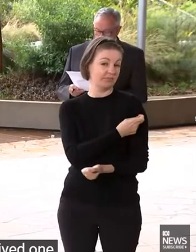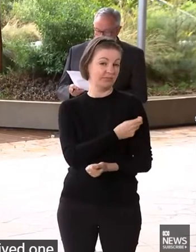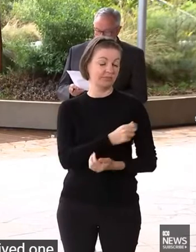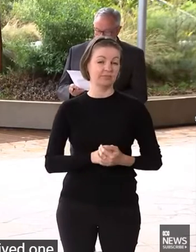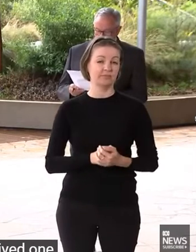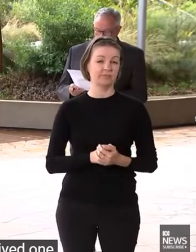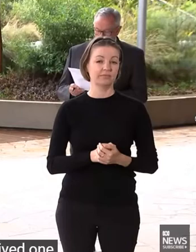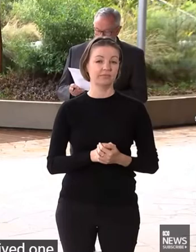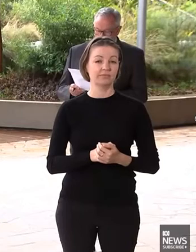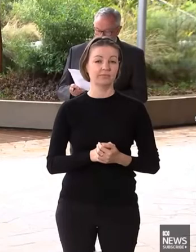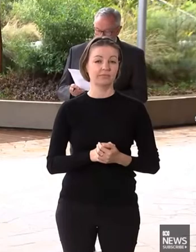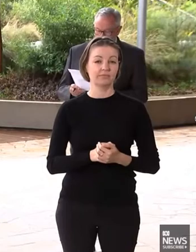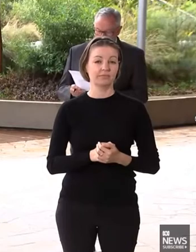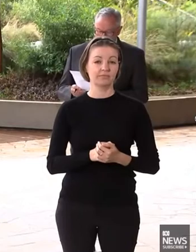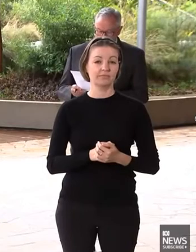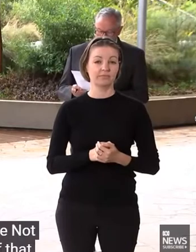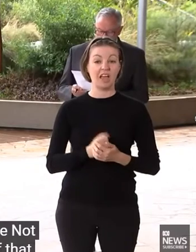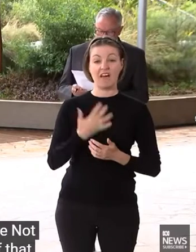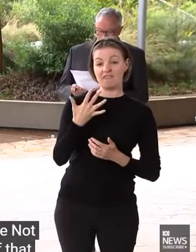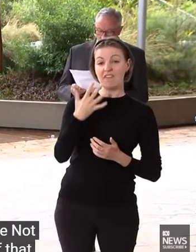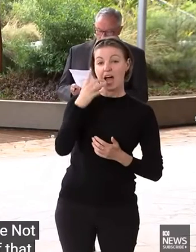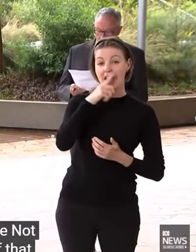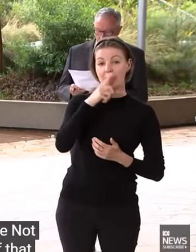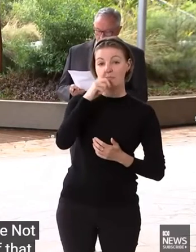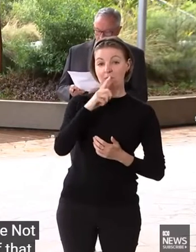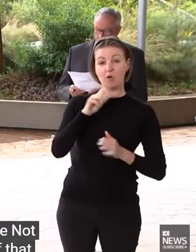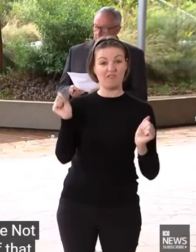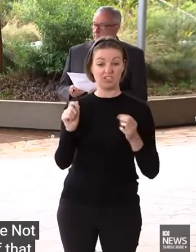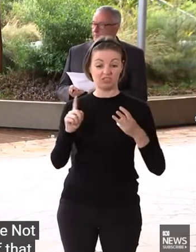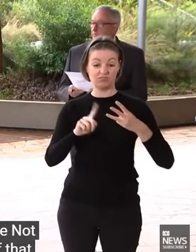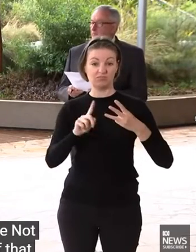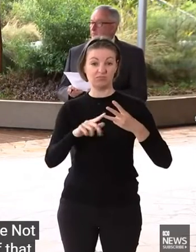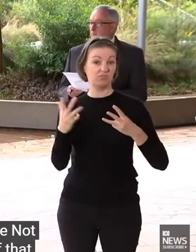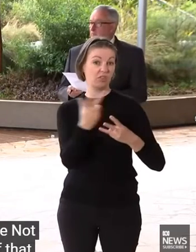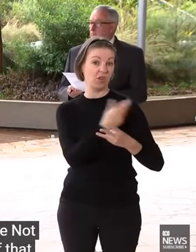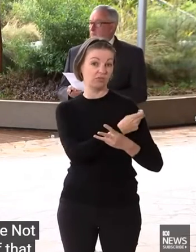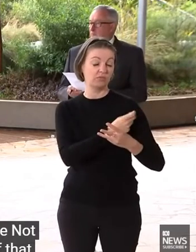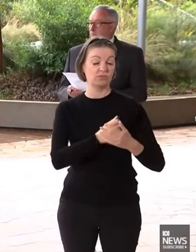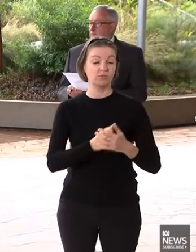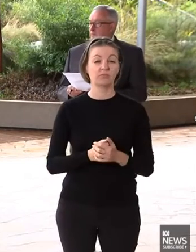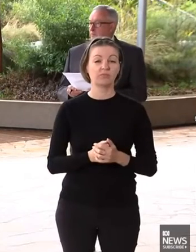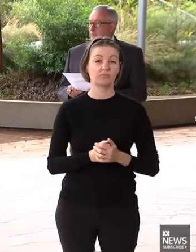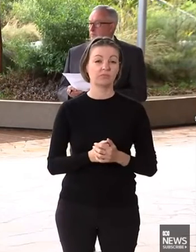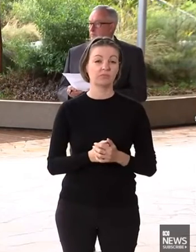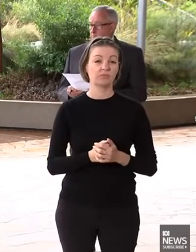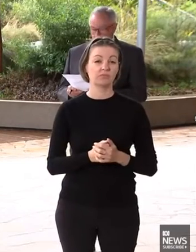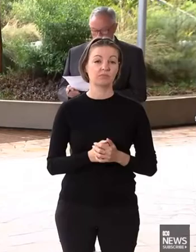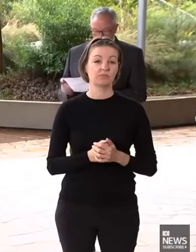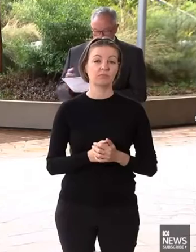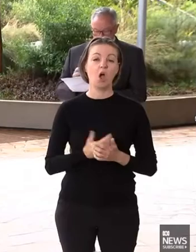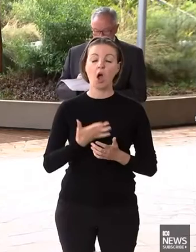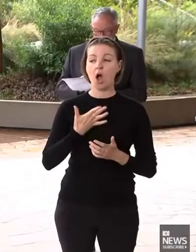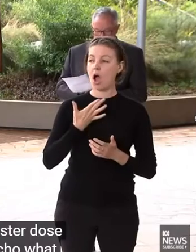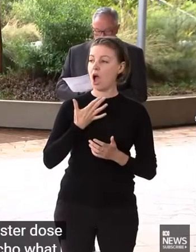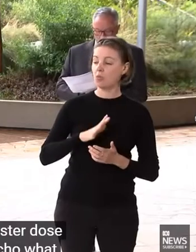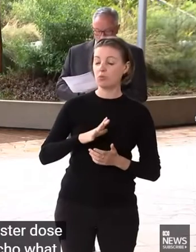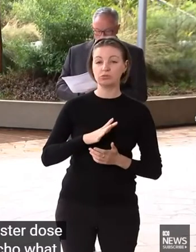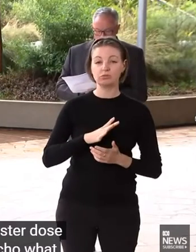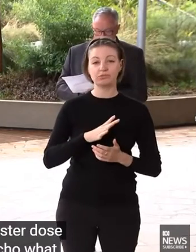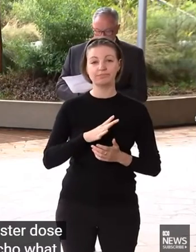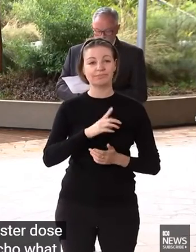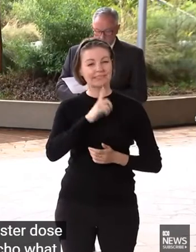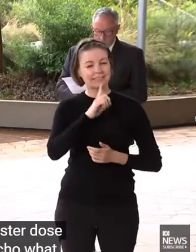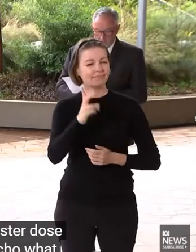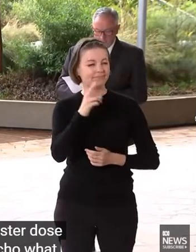Five of that 32 had received a booster dose. So I think, can I just echo what I know my